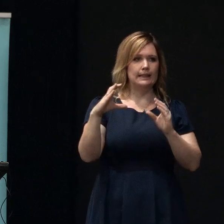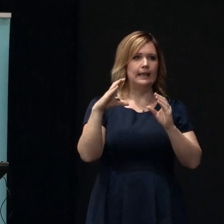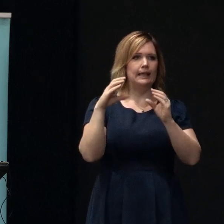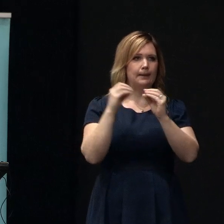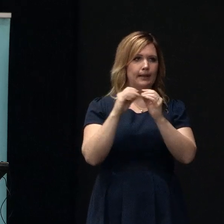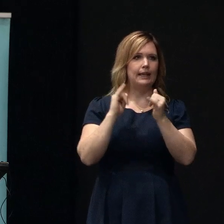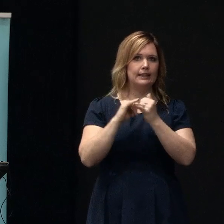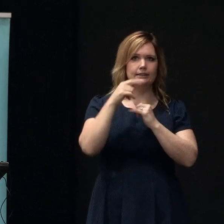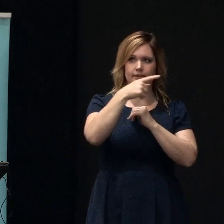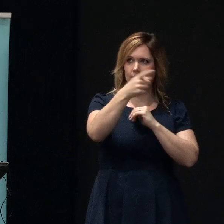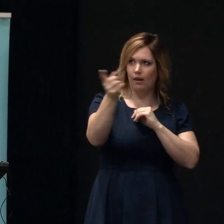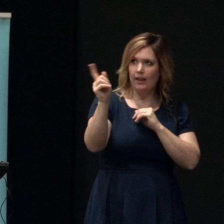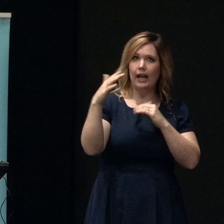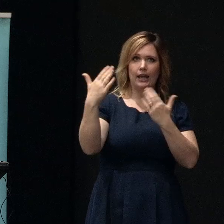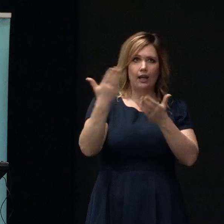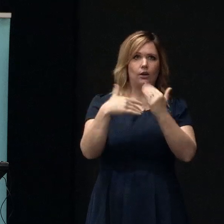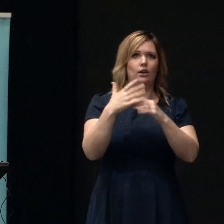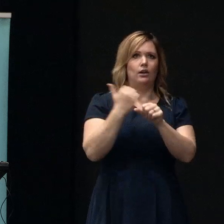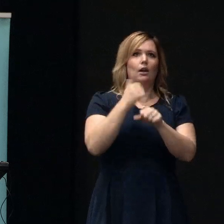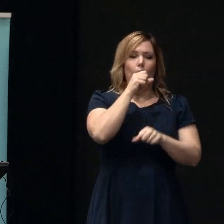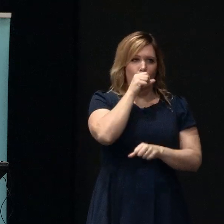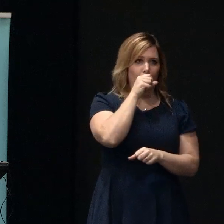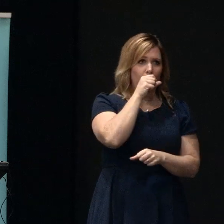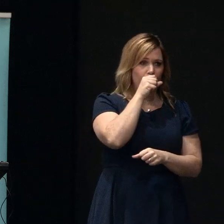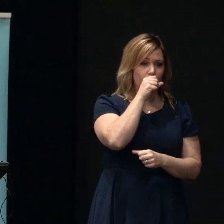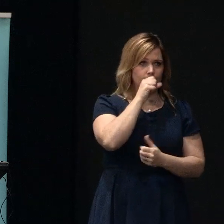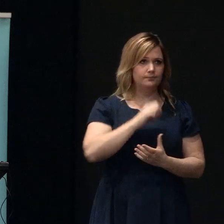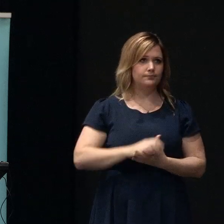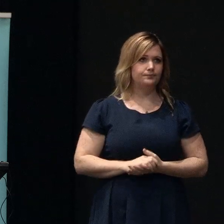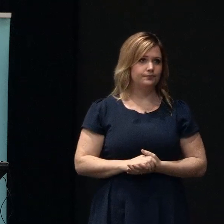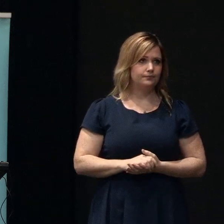they are now a bank but only just